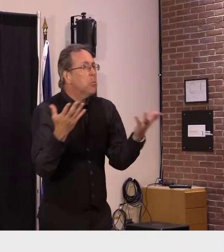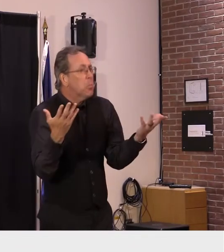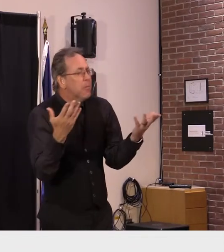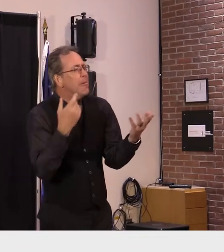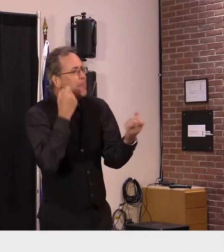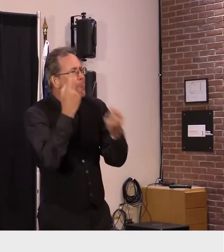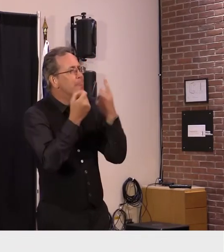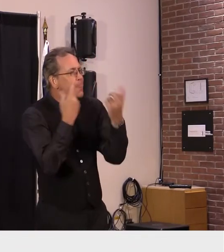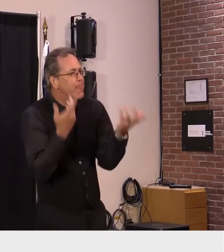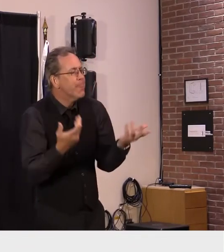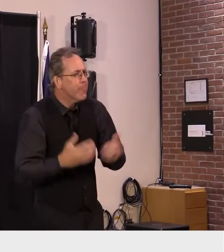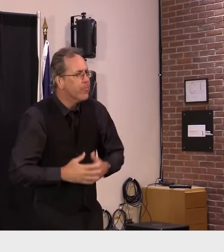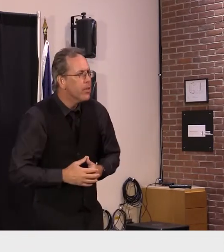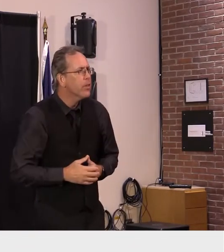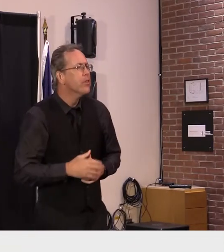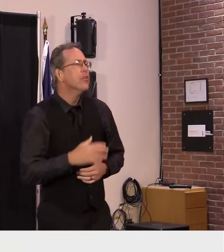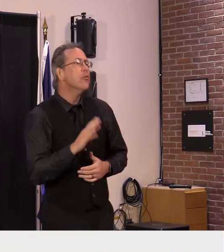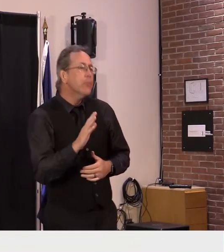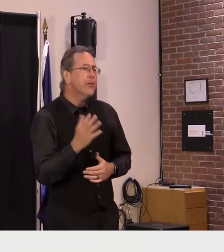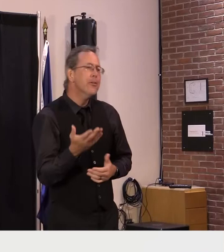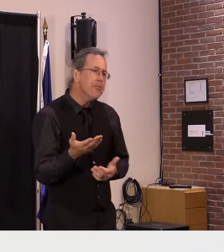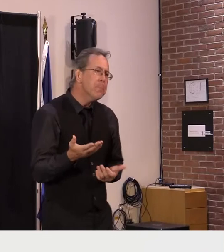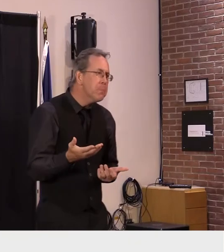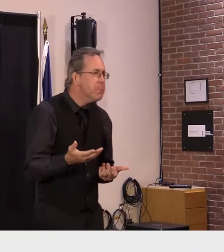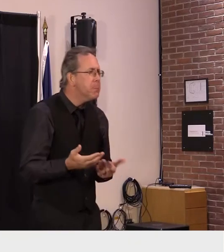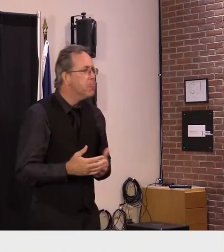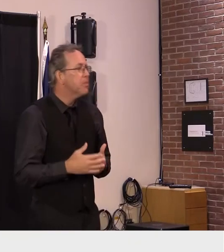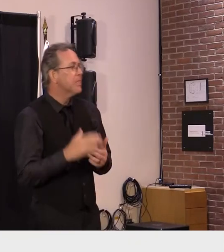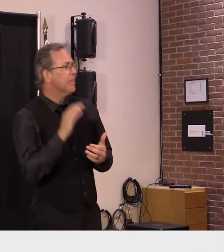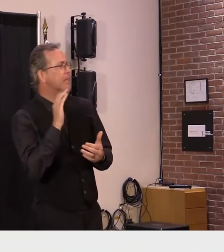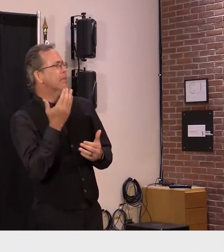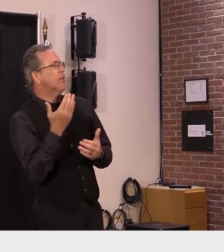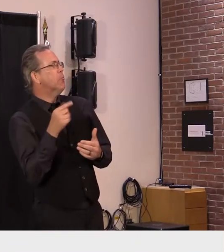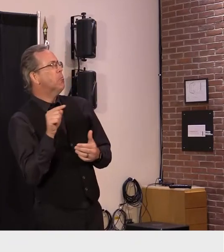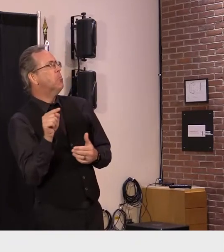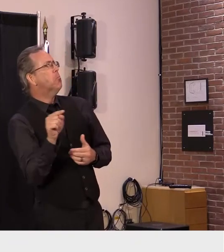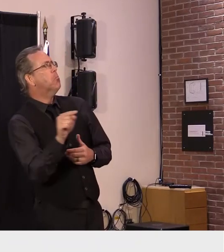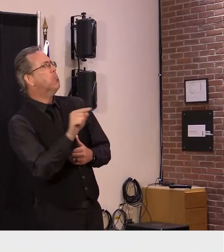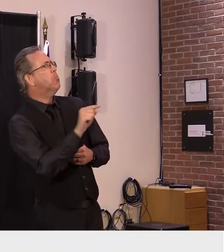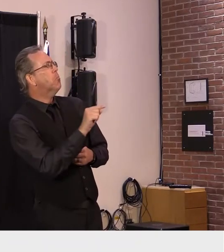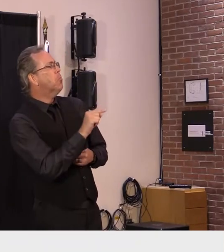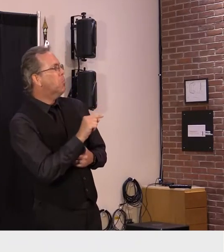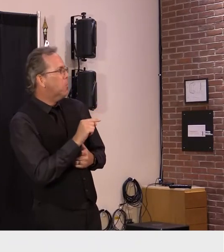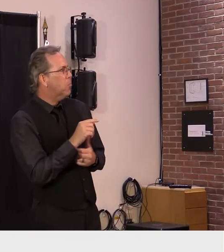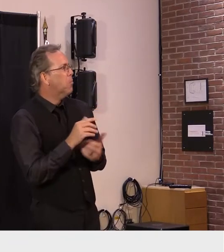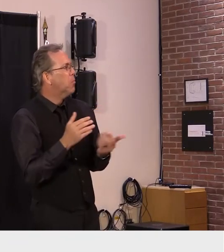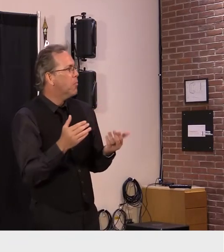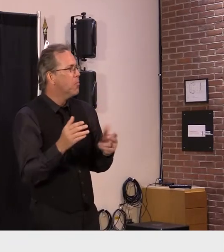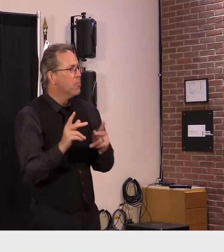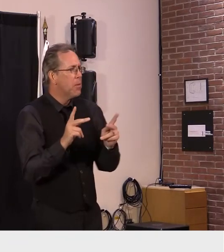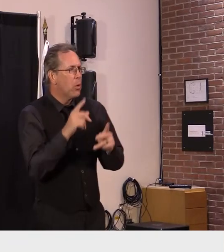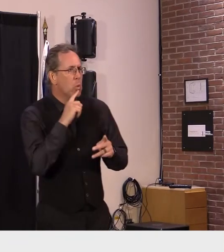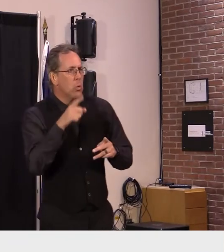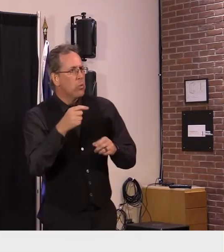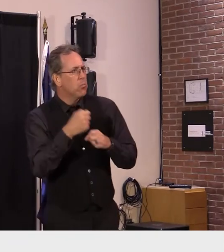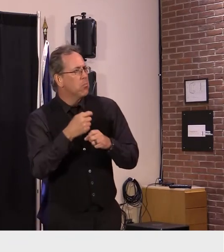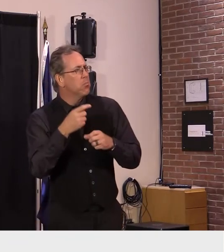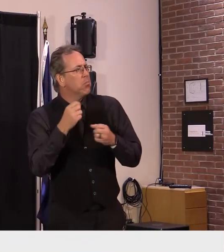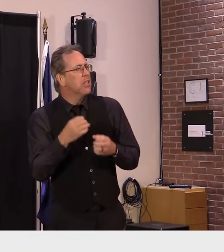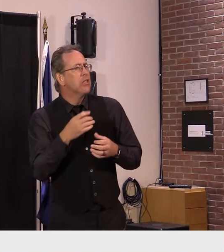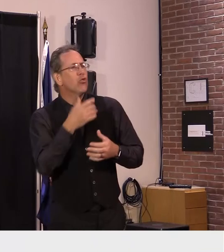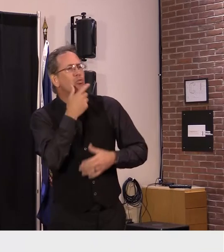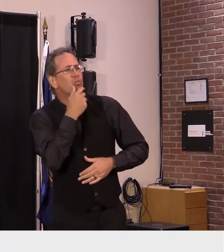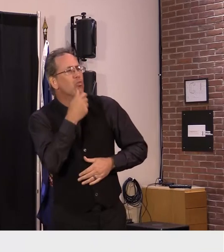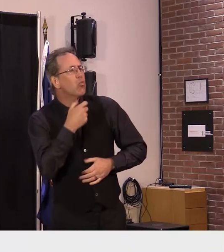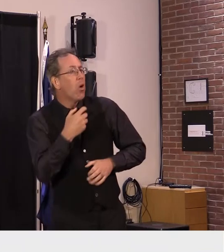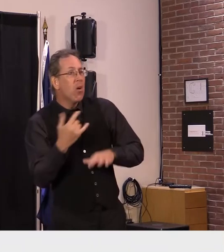but having said that uh it appears that people may be making the decision uh to not fly to a different